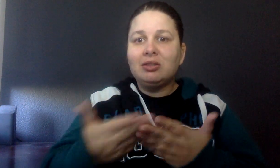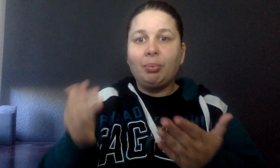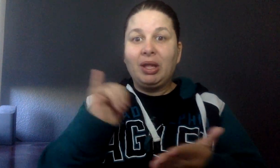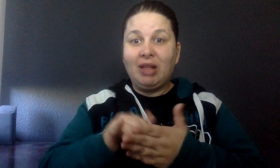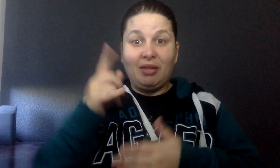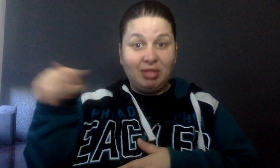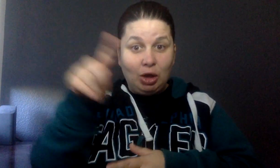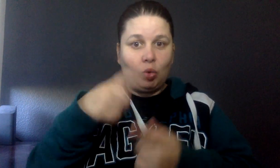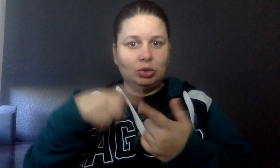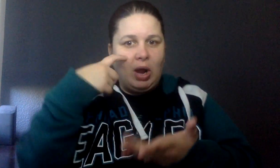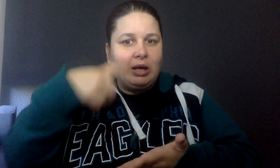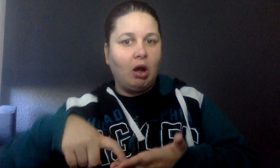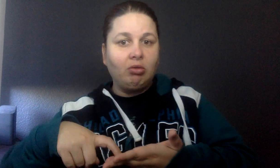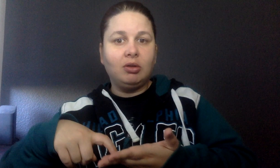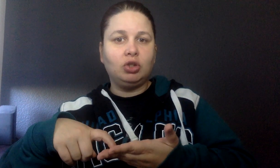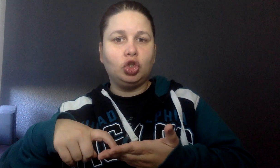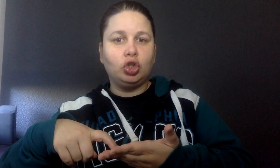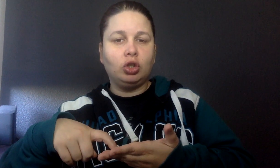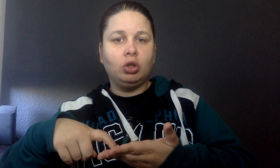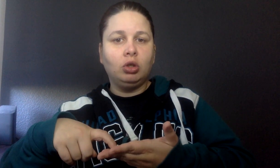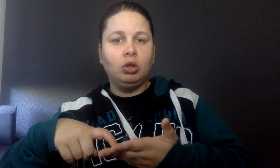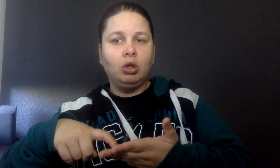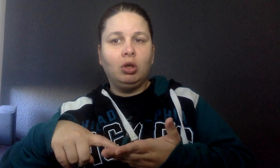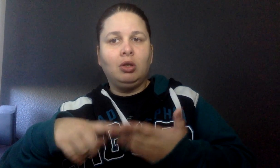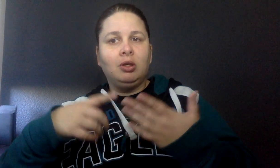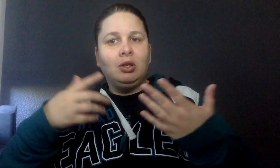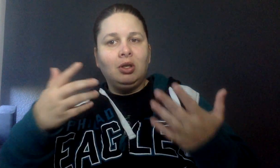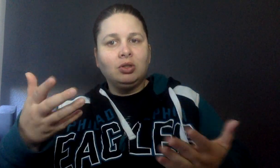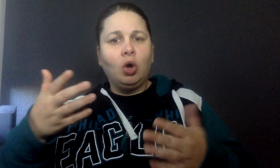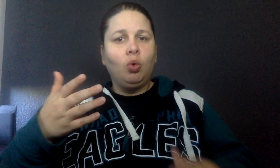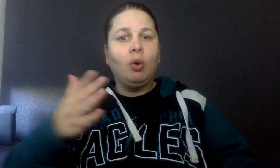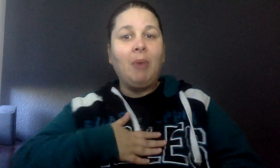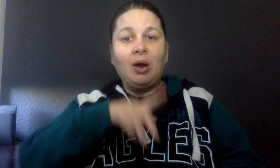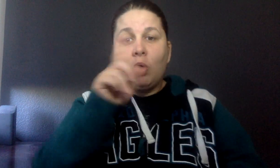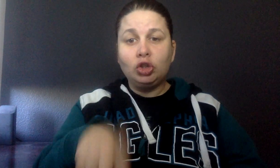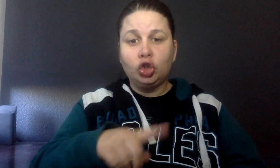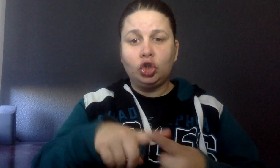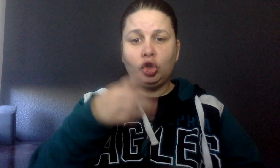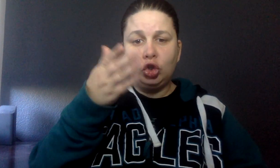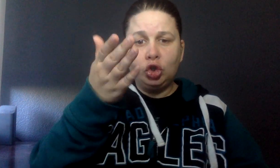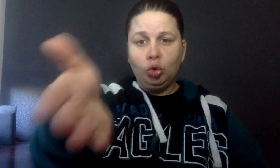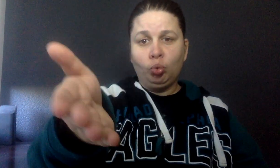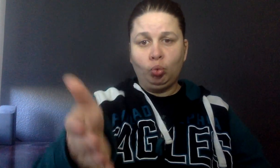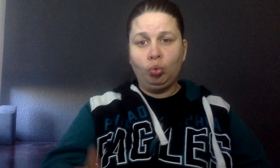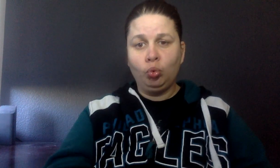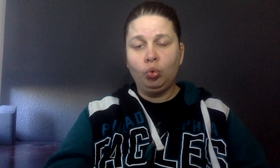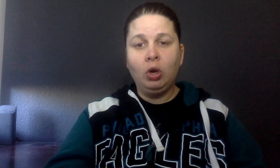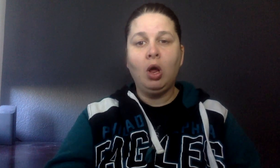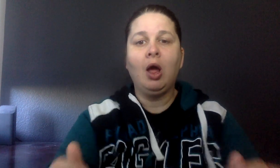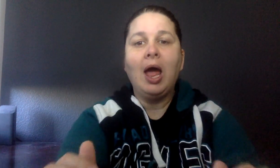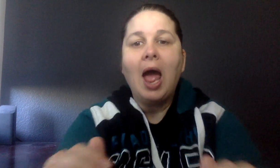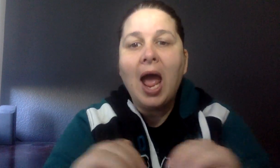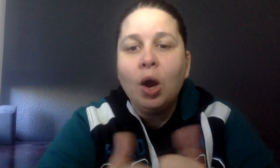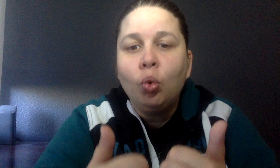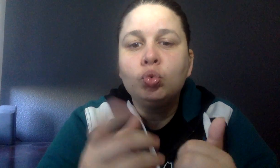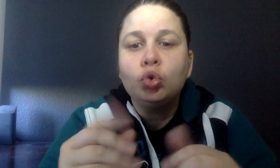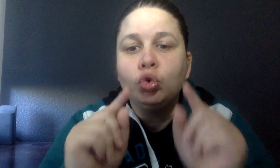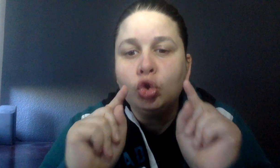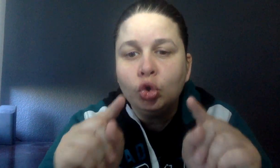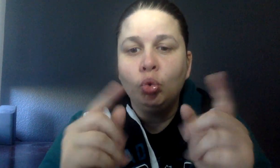something that they would do acknowledge. So, my question to you, how do you